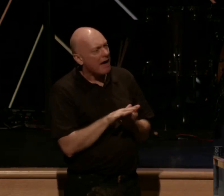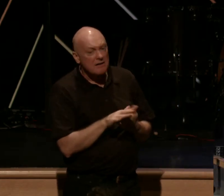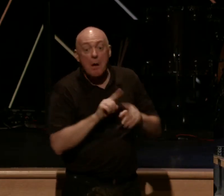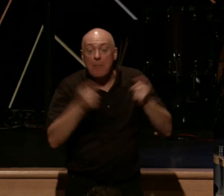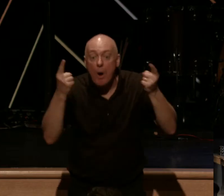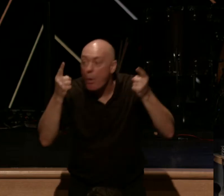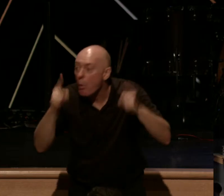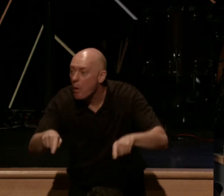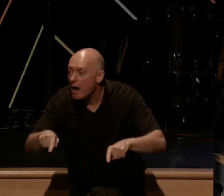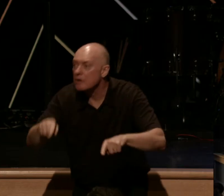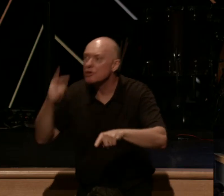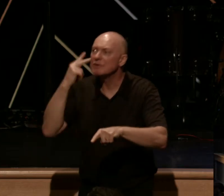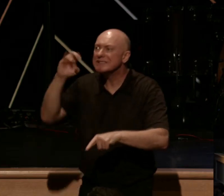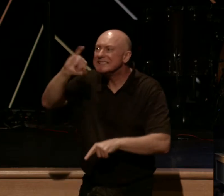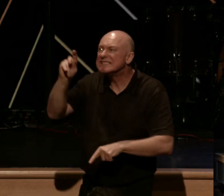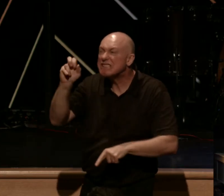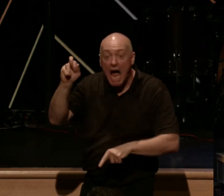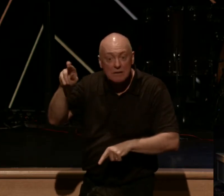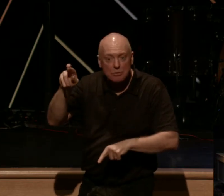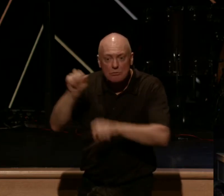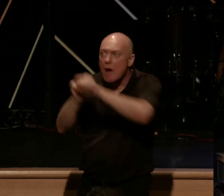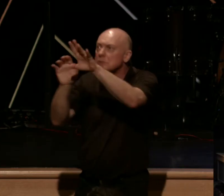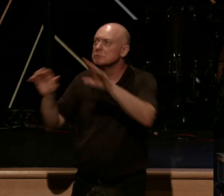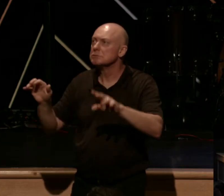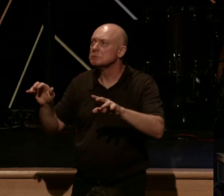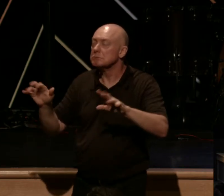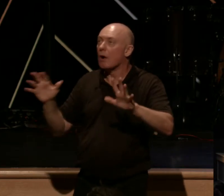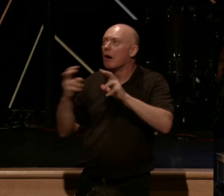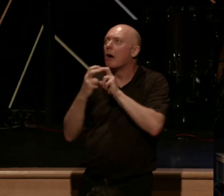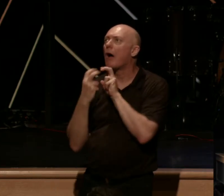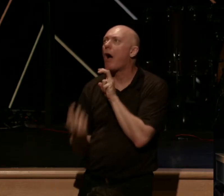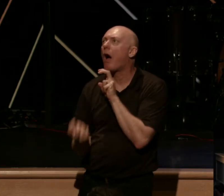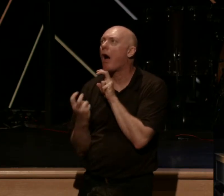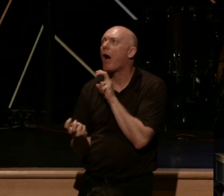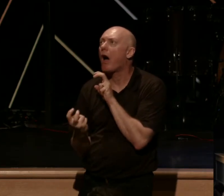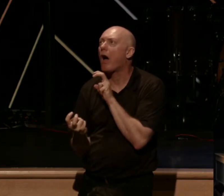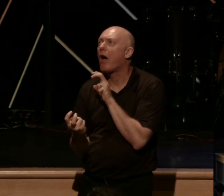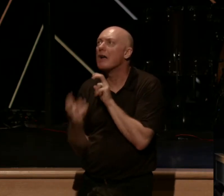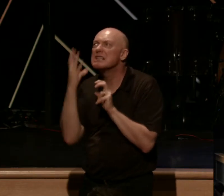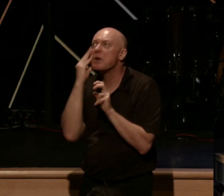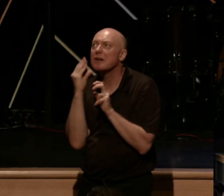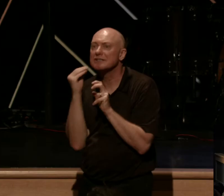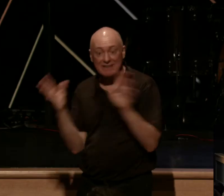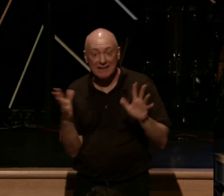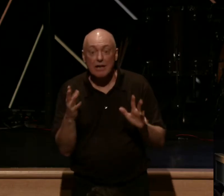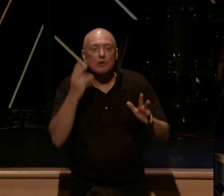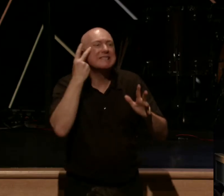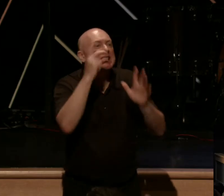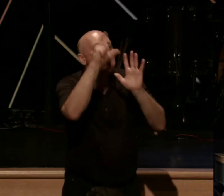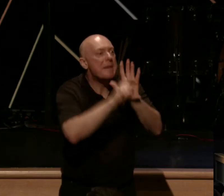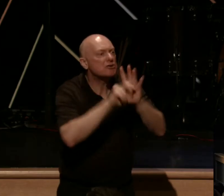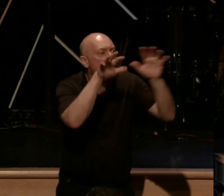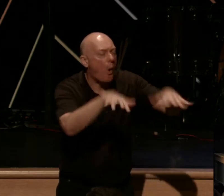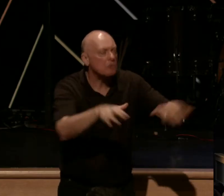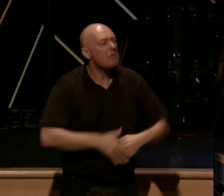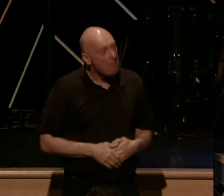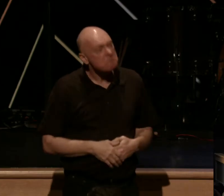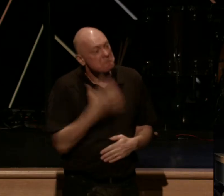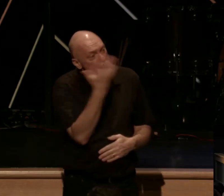glacier in Jasper. If we could have a look at a picture of an ocean, that's one thing that's beautiful, but it's another thing